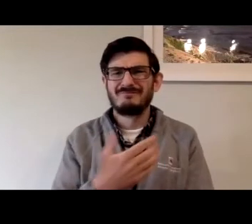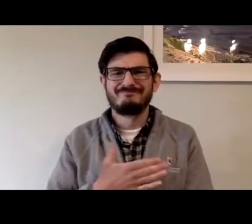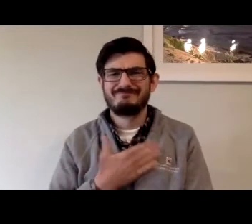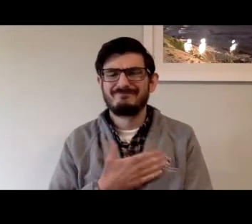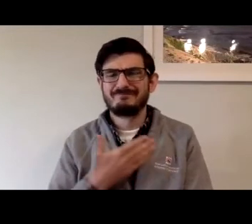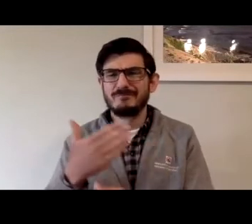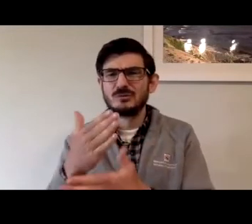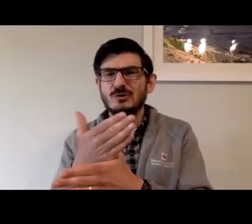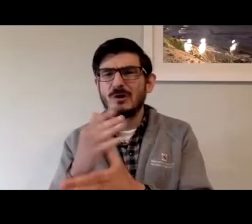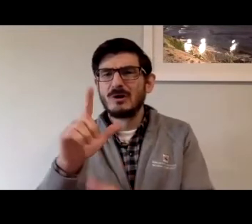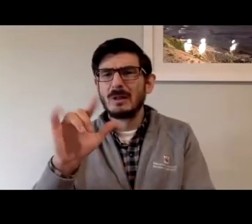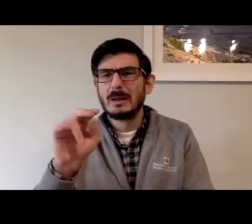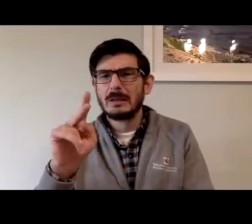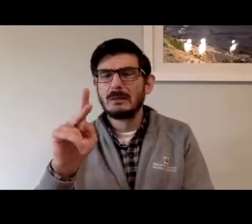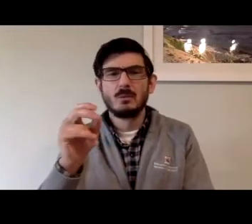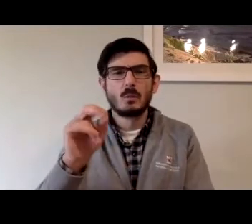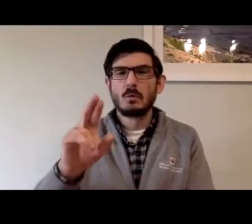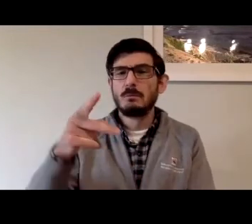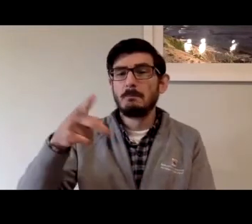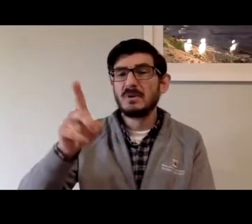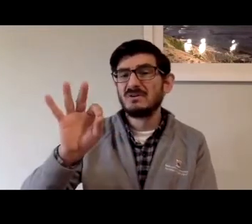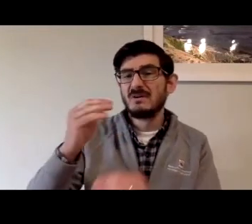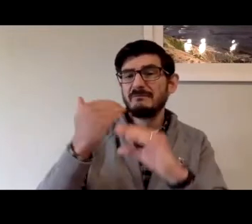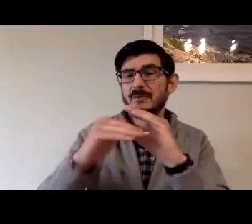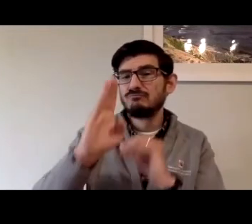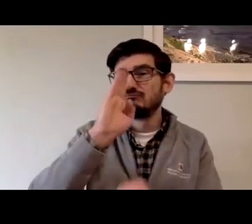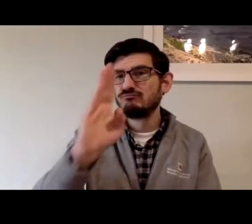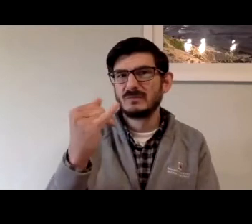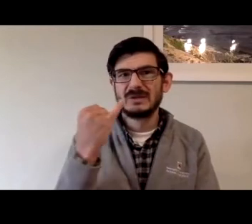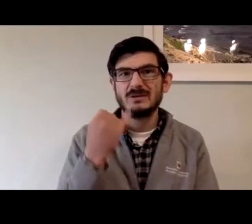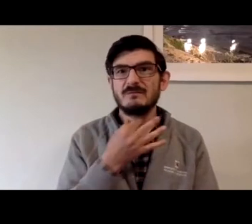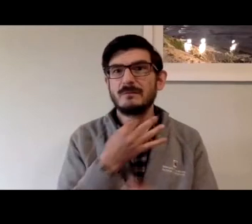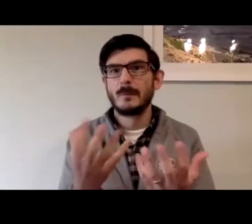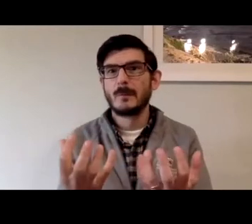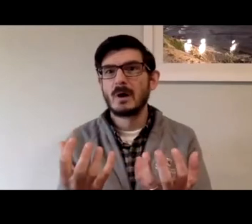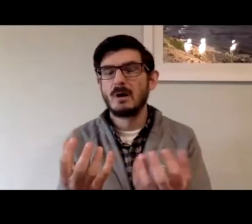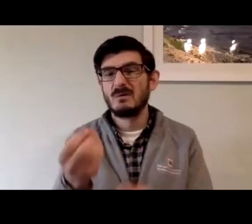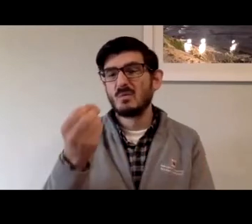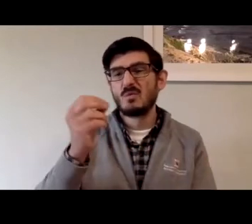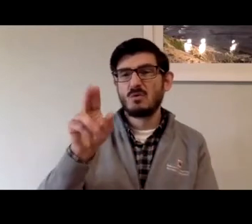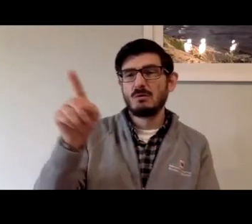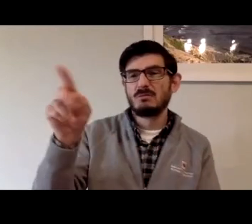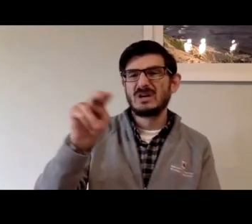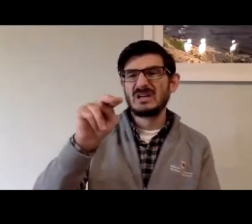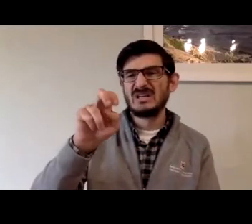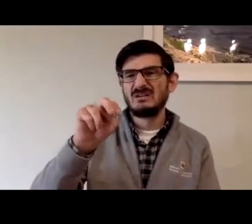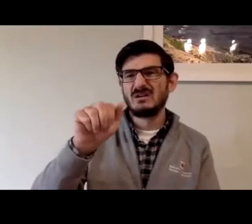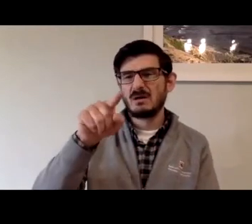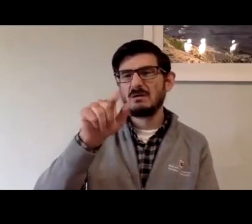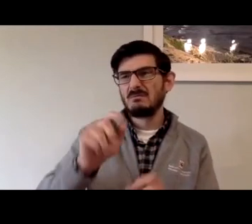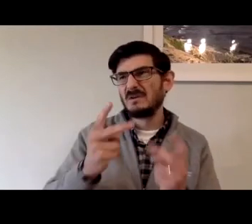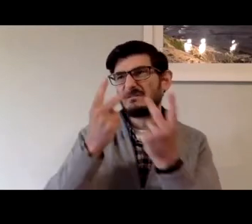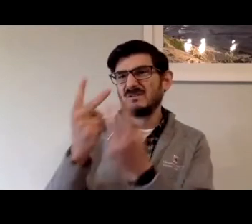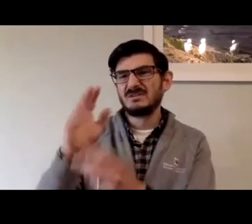this guide and I'm very happy to share either the link or if you'd prefer an email attachment PDF